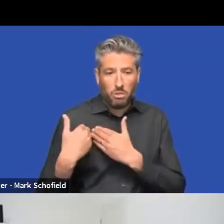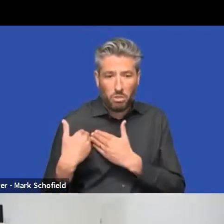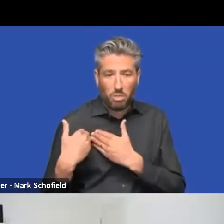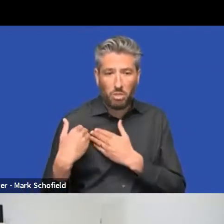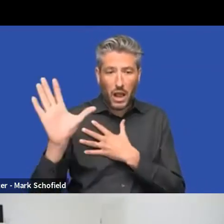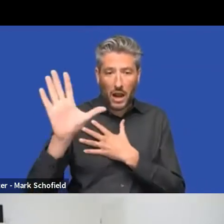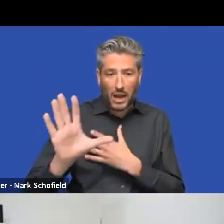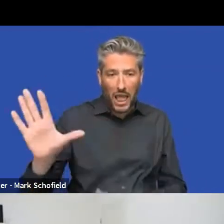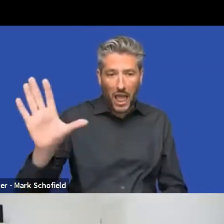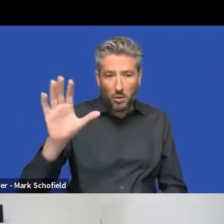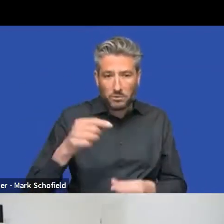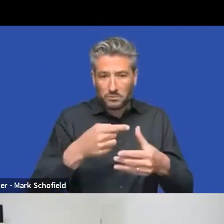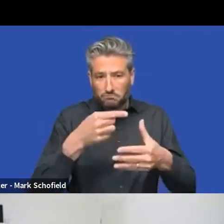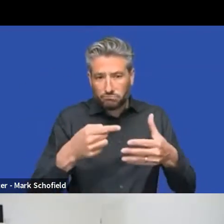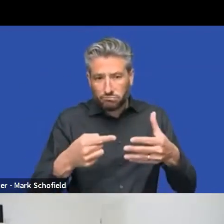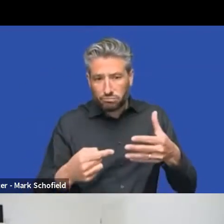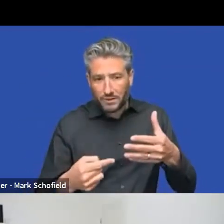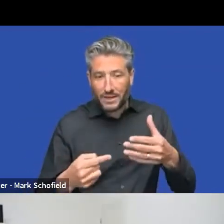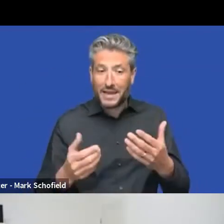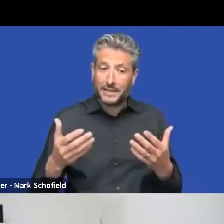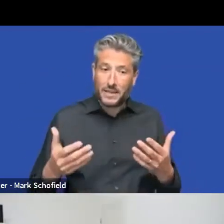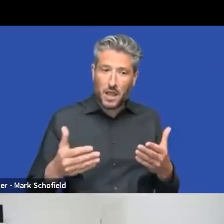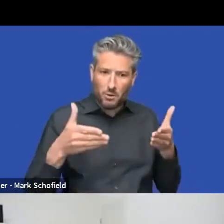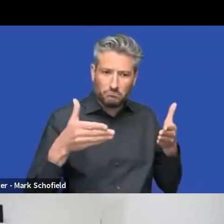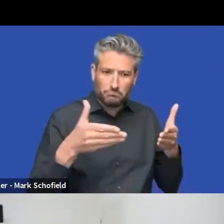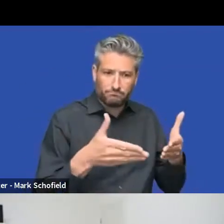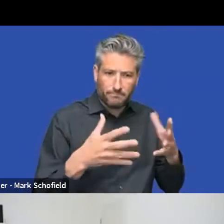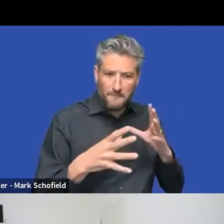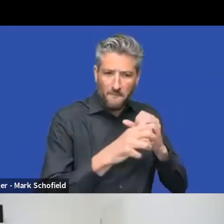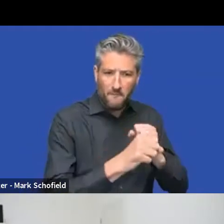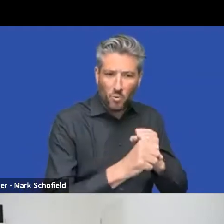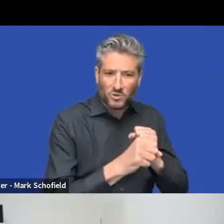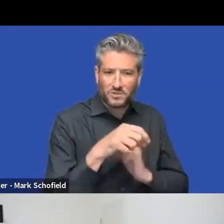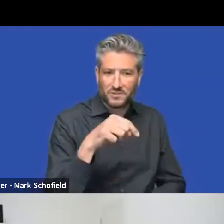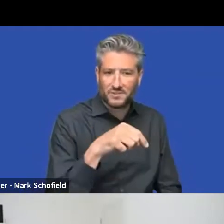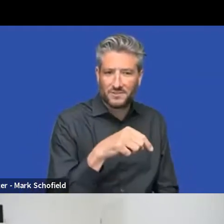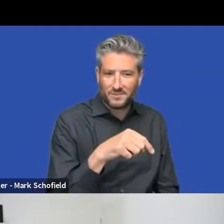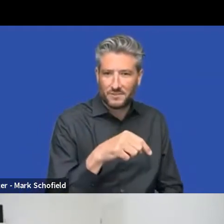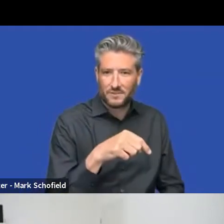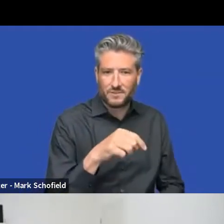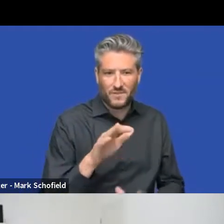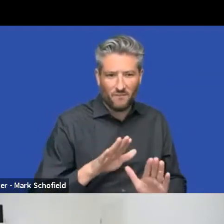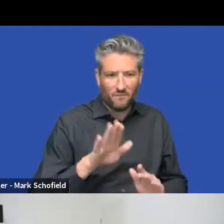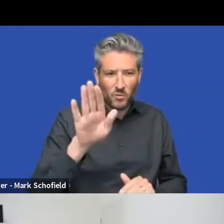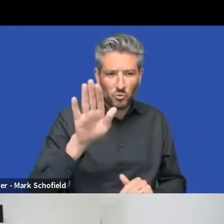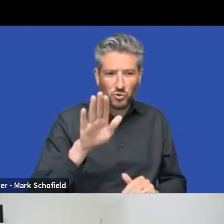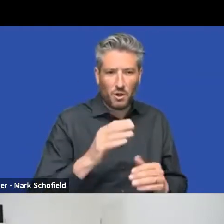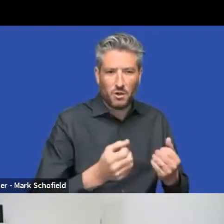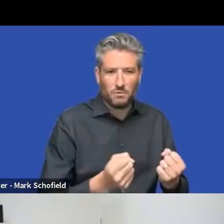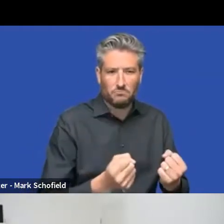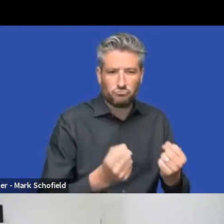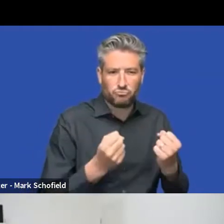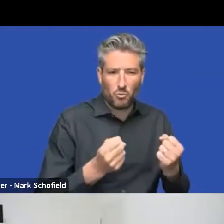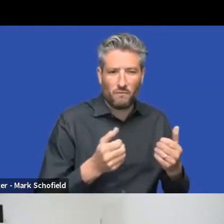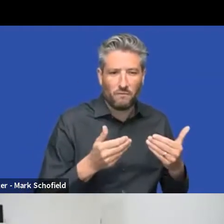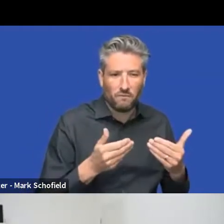uh, even that we are focusing a lot on the new future proofing, uh, we're still, we still managed to actually have more,